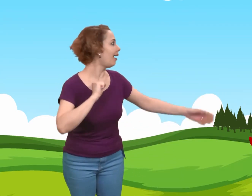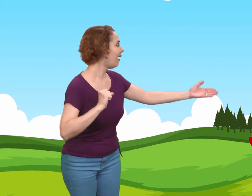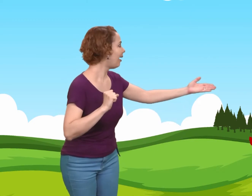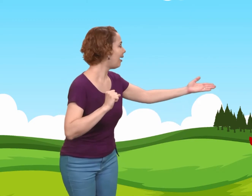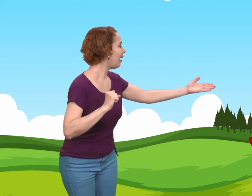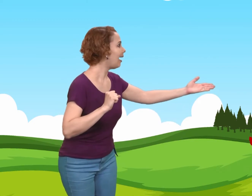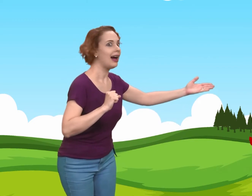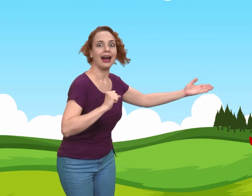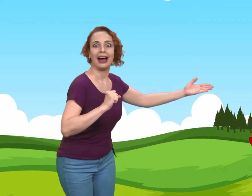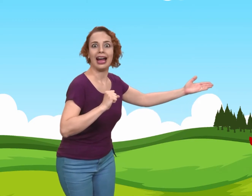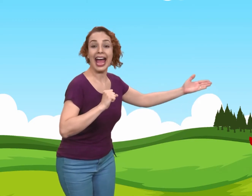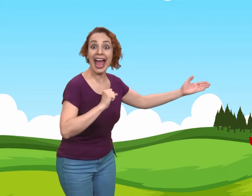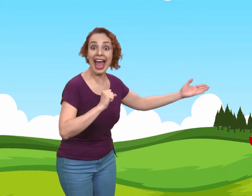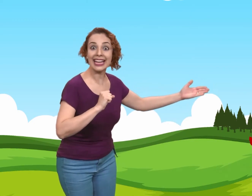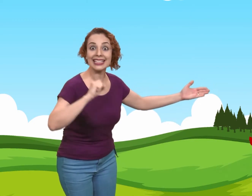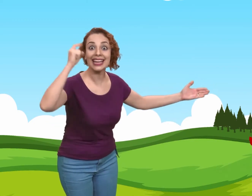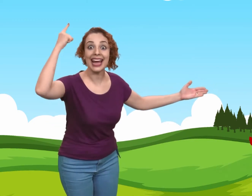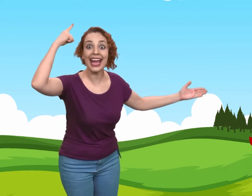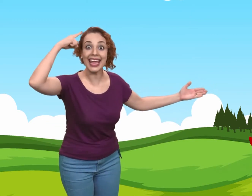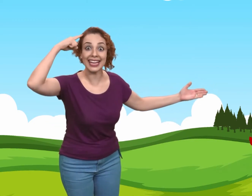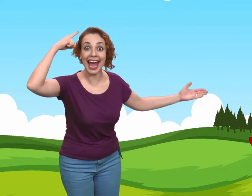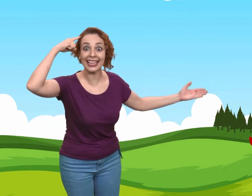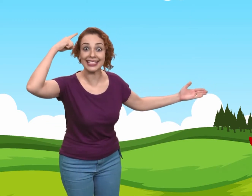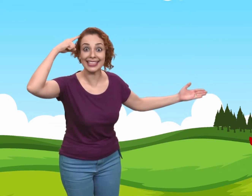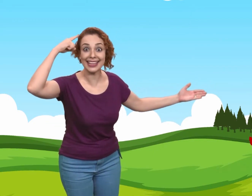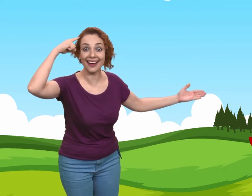had an idea.